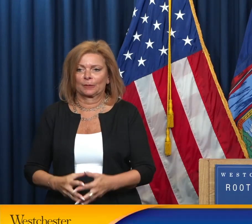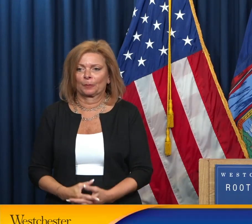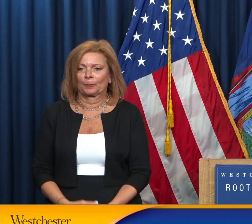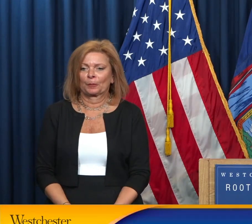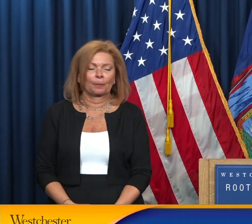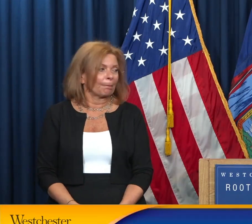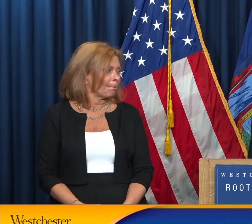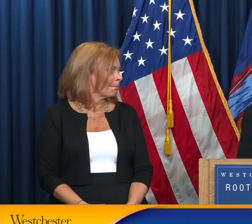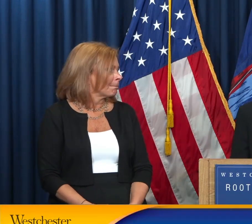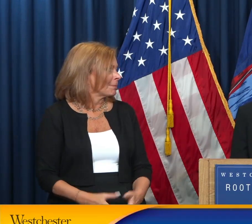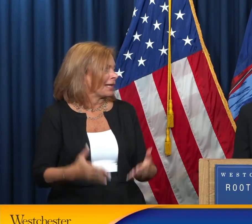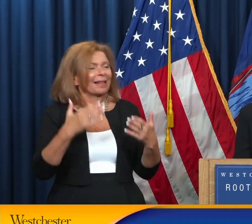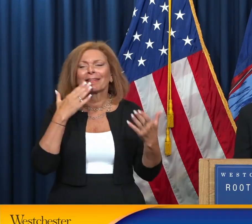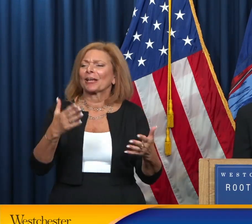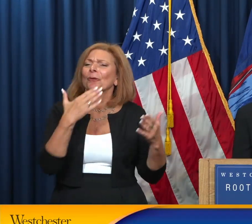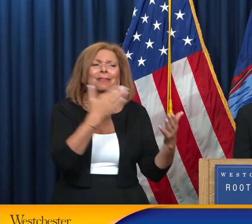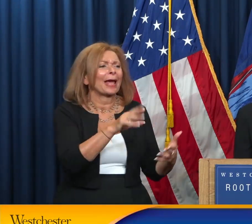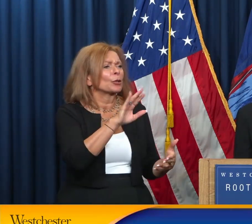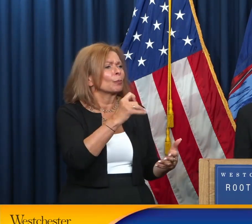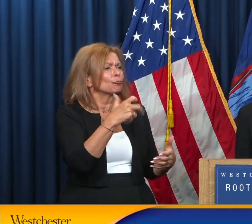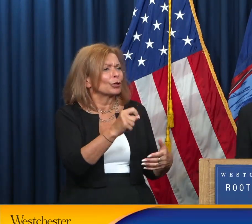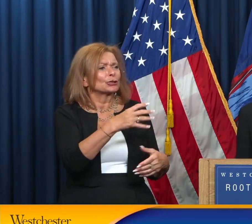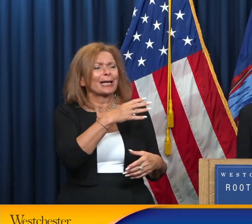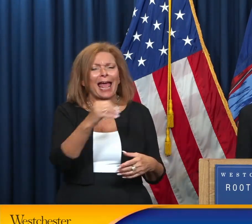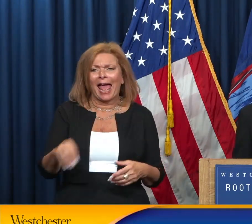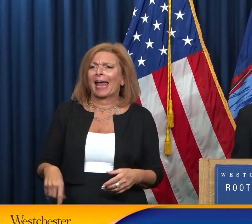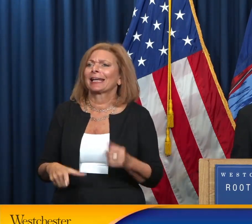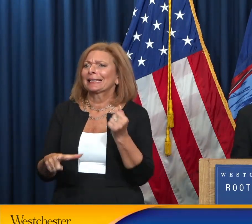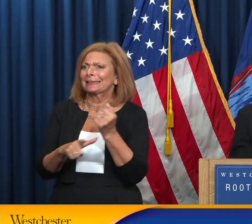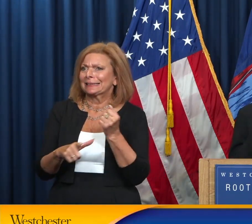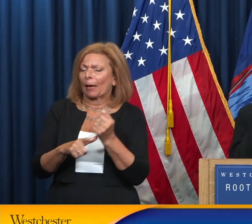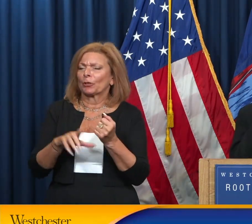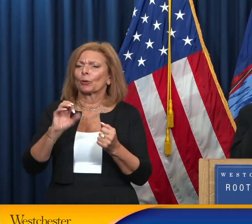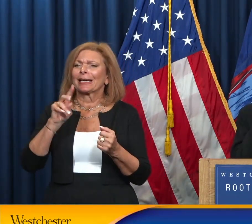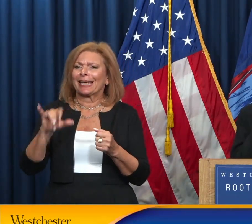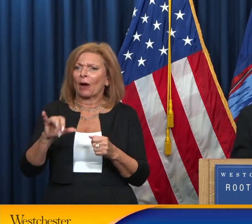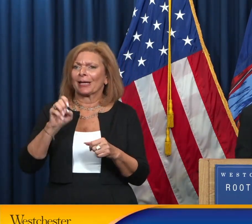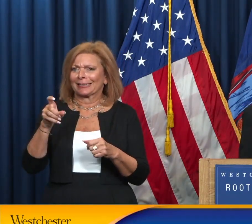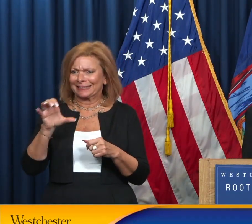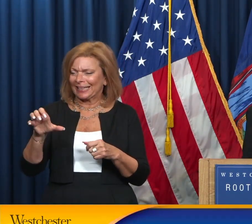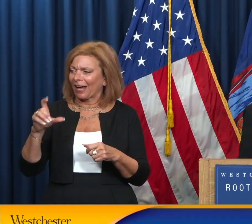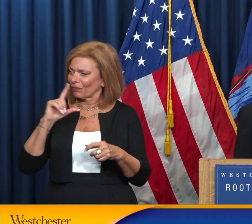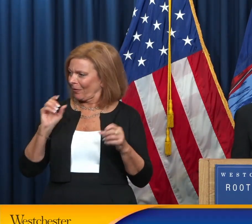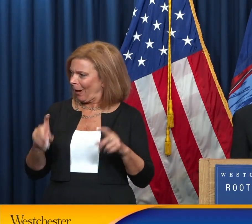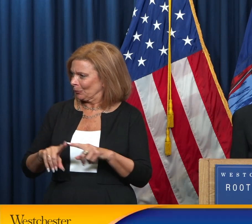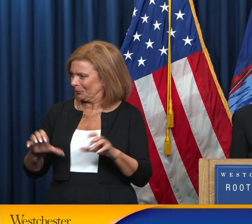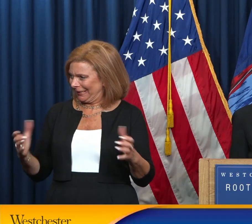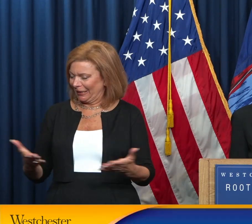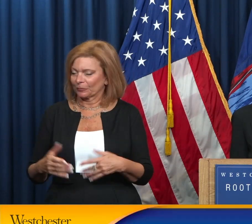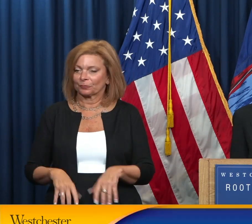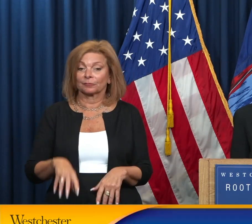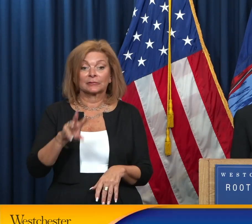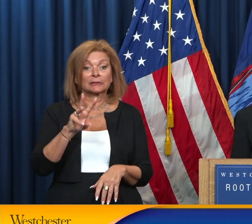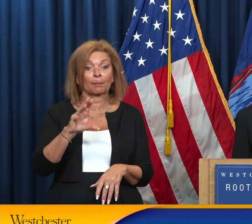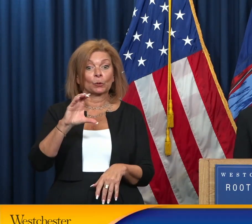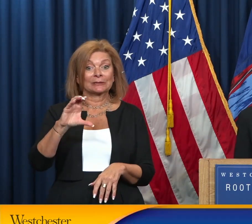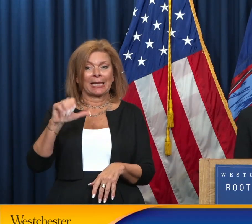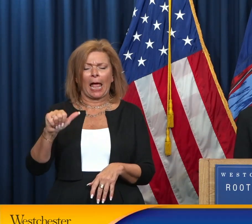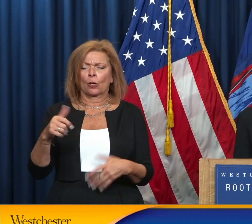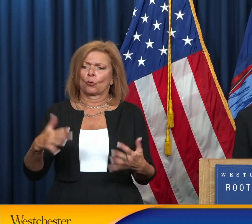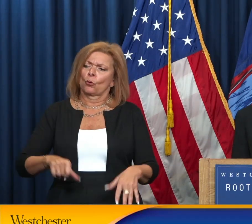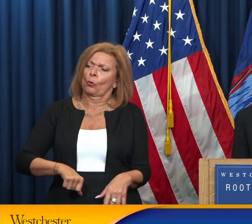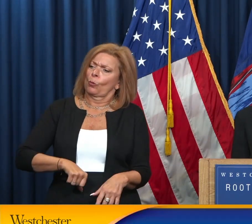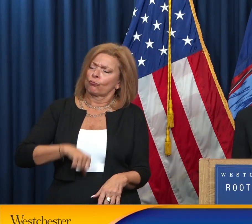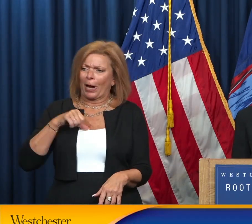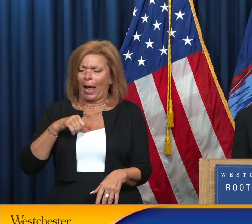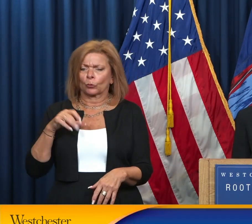Thank you. Thanks, Bridget. And thank you, Deputy County Executive, for the opportunity to be here. The WCA is very proud